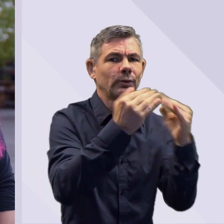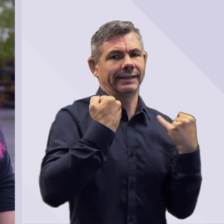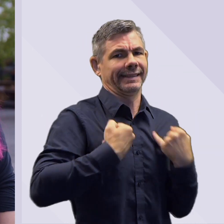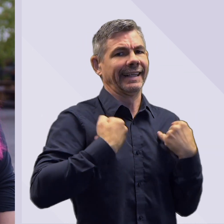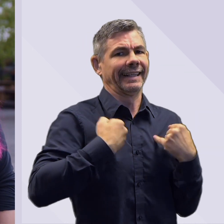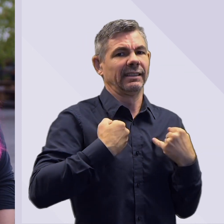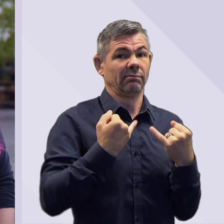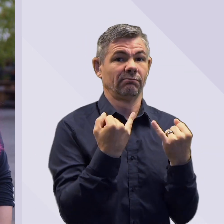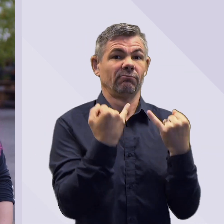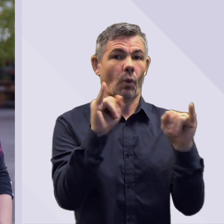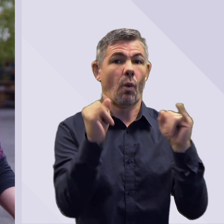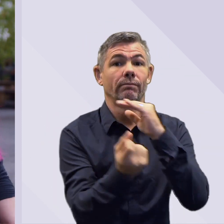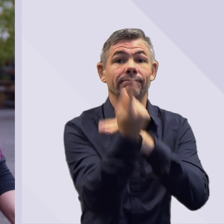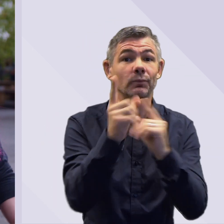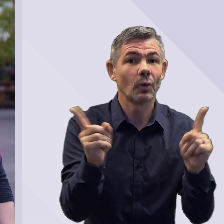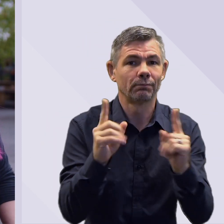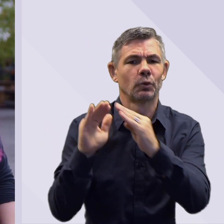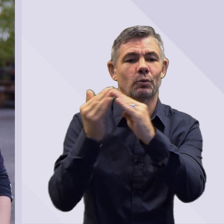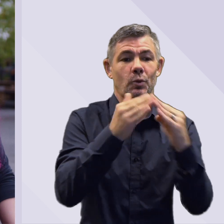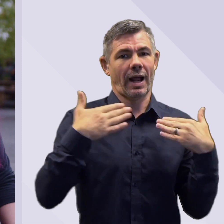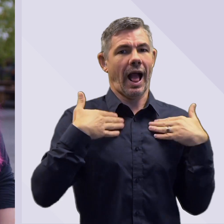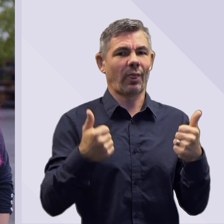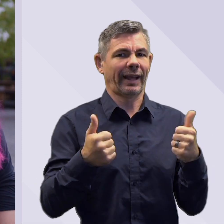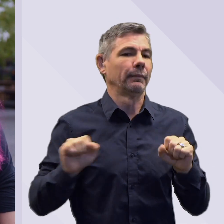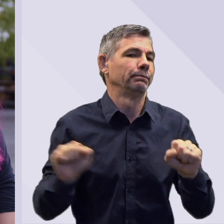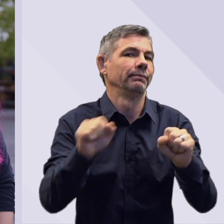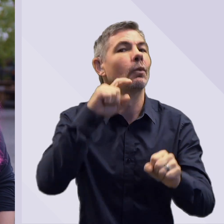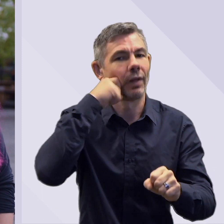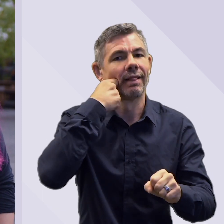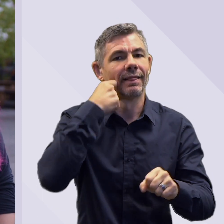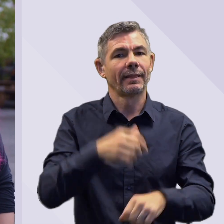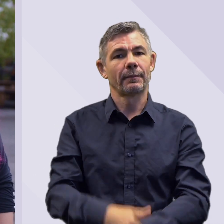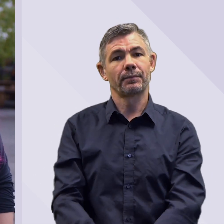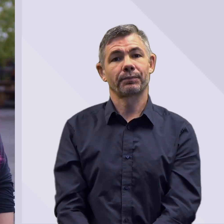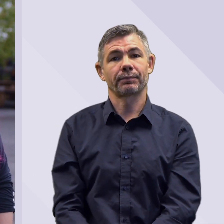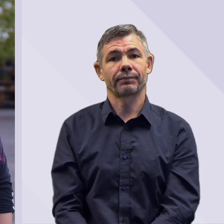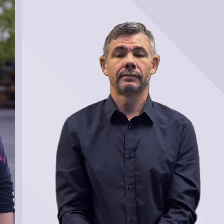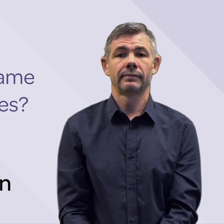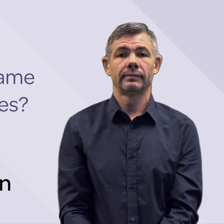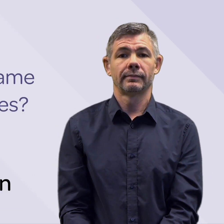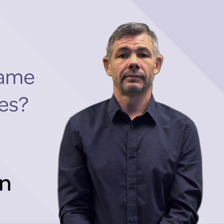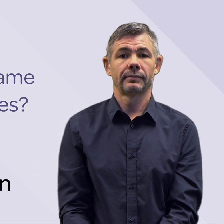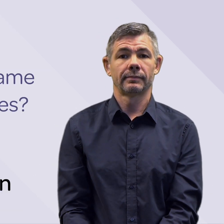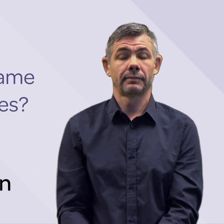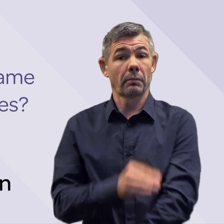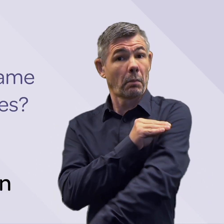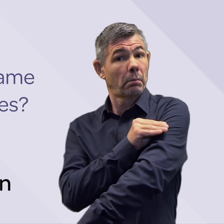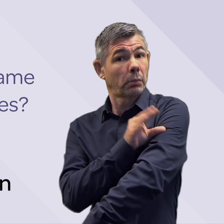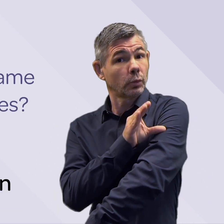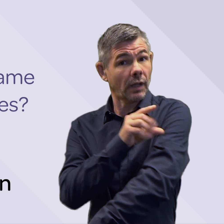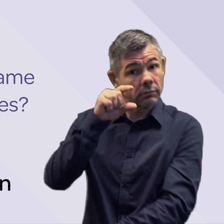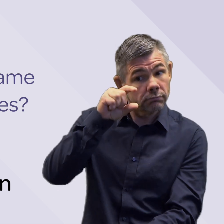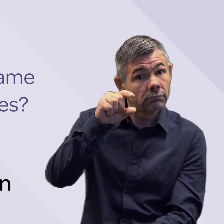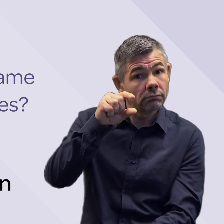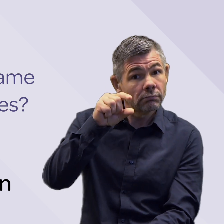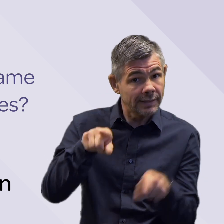hospitalizations there are still relatively more and that's led to an overwhelming of healthcare systems overseas. Is the booster the same as